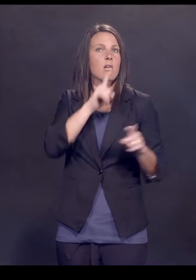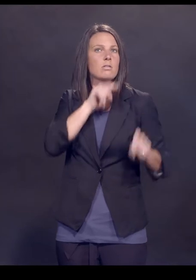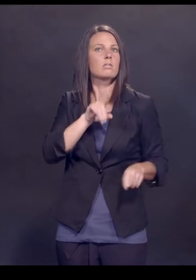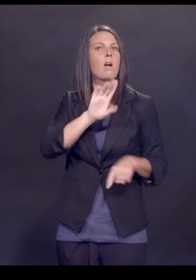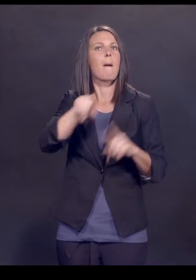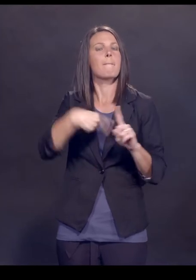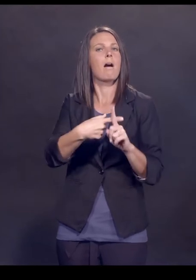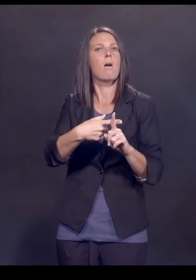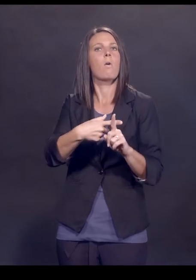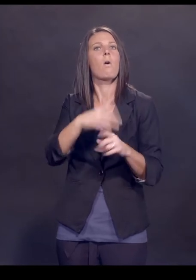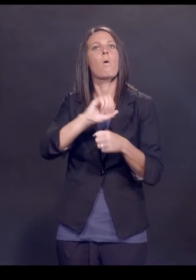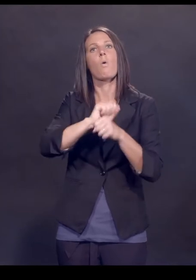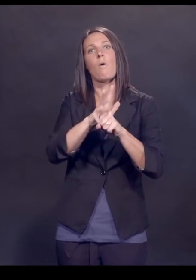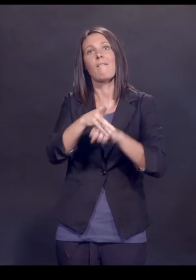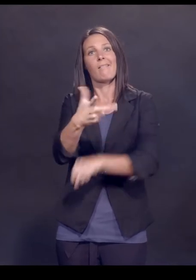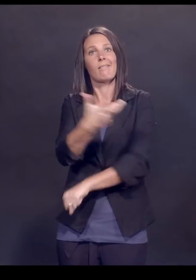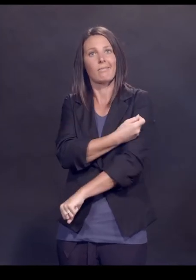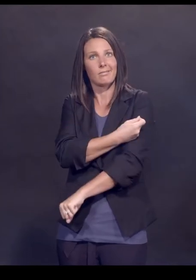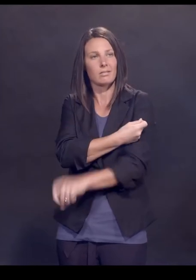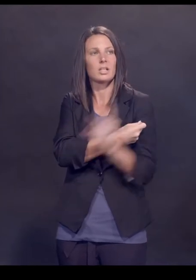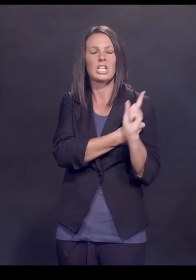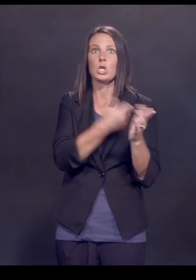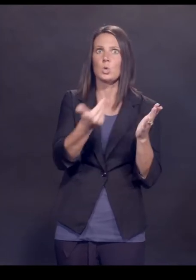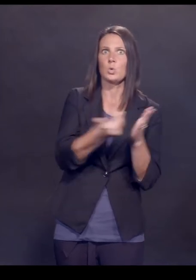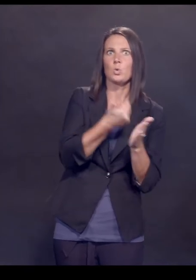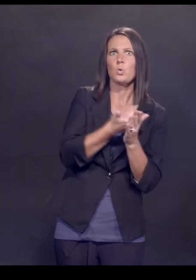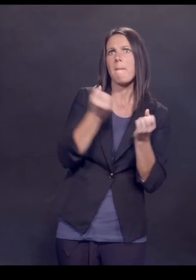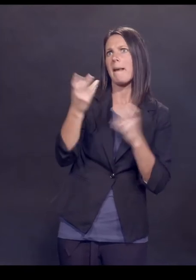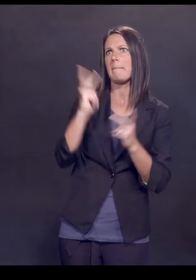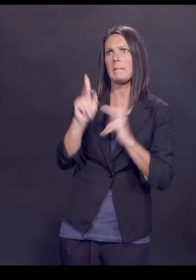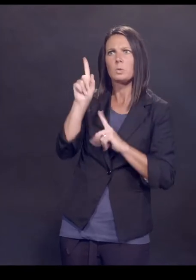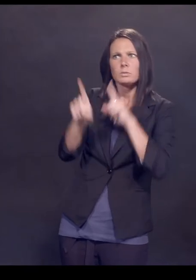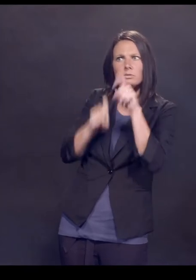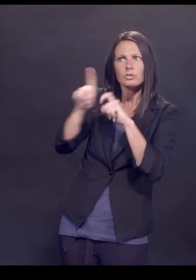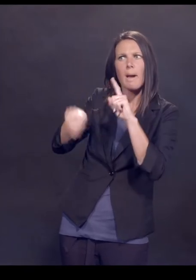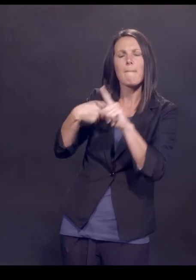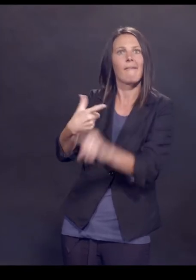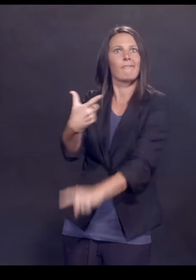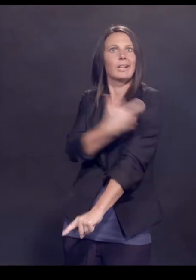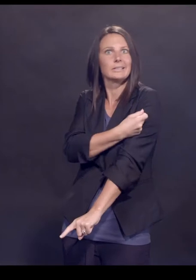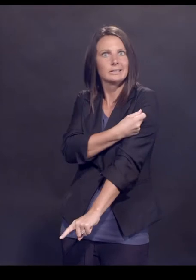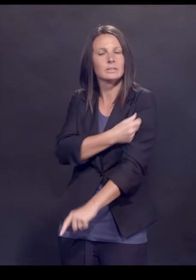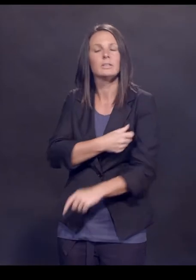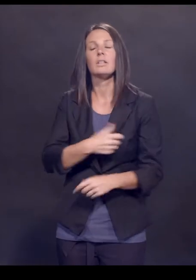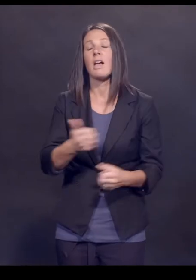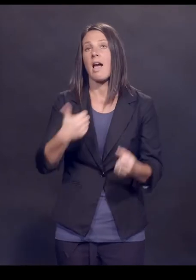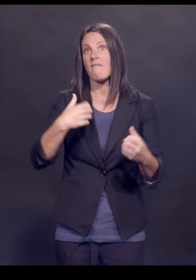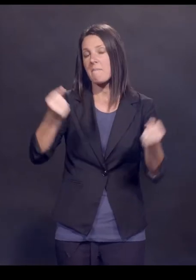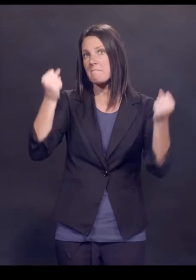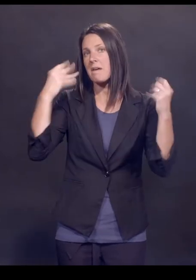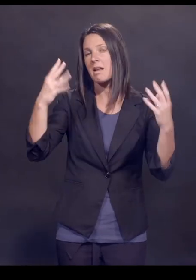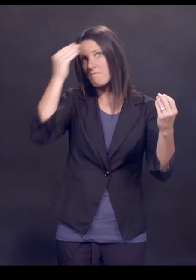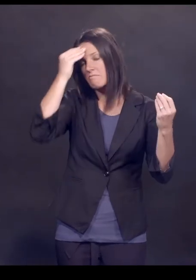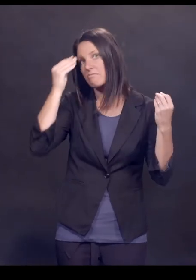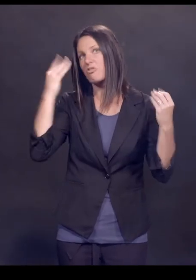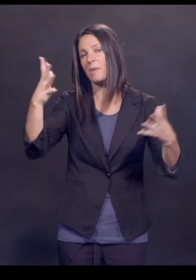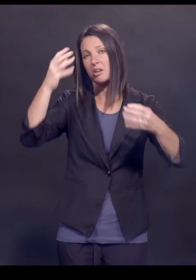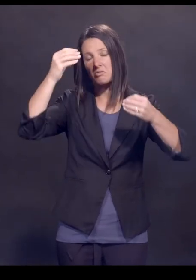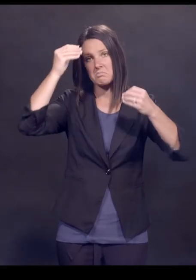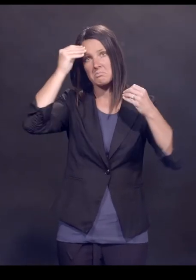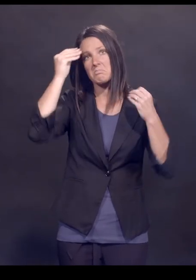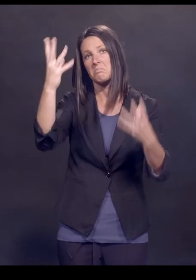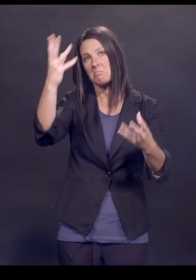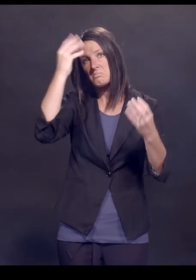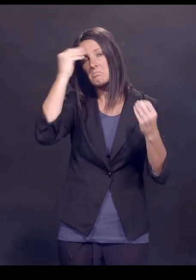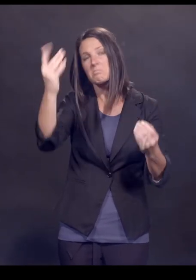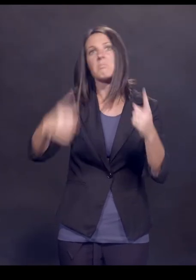-19 vaccines are new, and so it's normal to have questions about them. With so much information and misinformation out